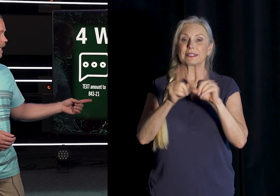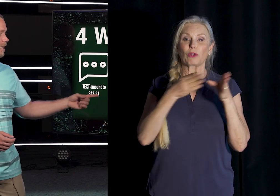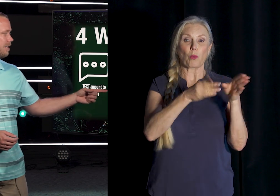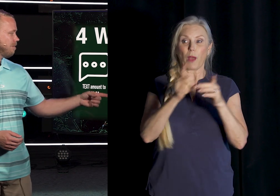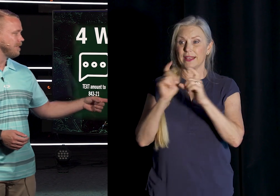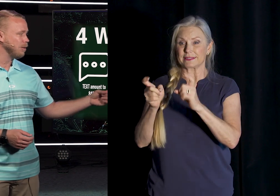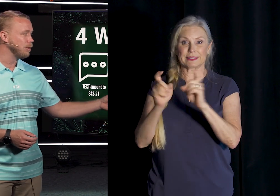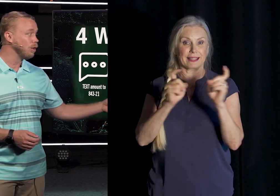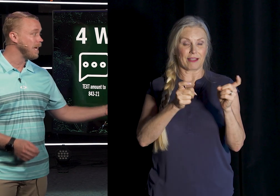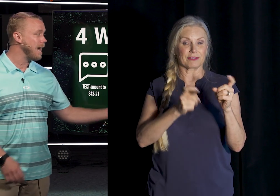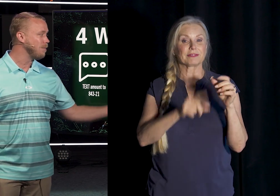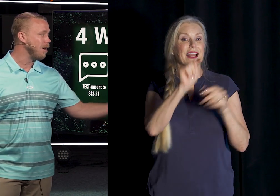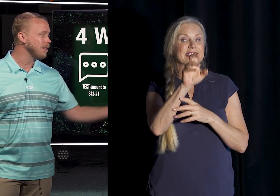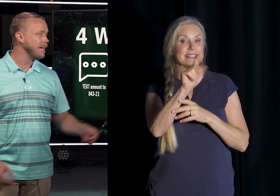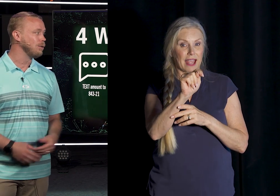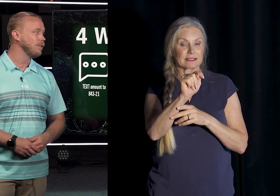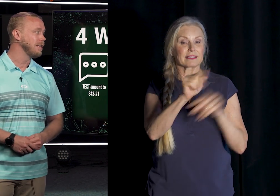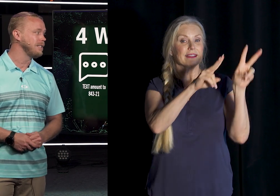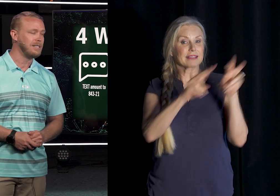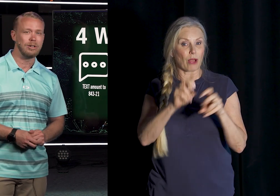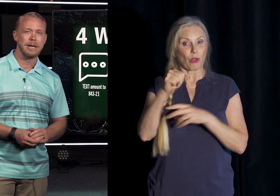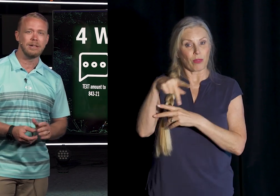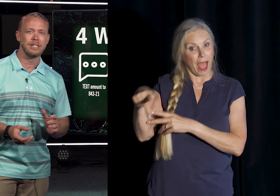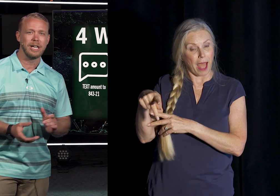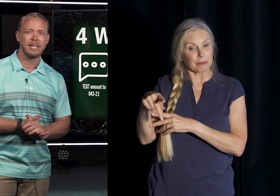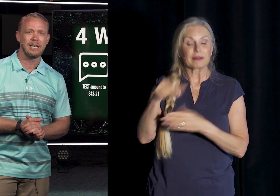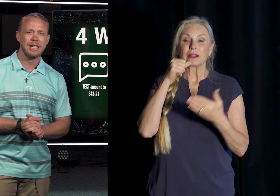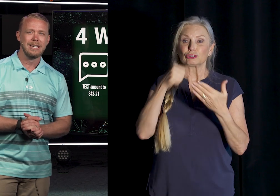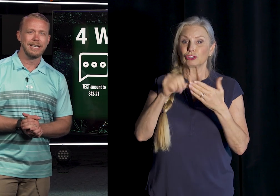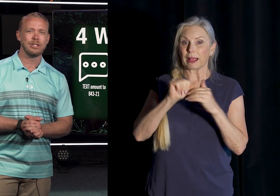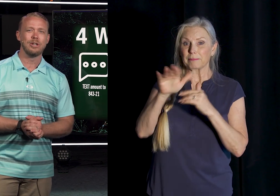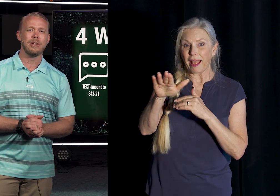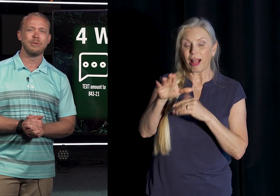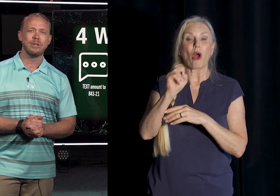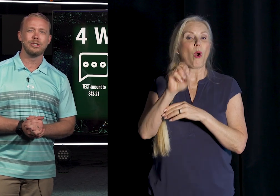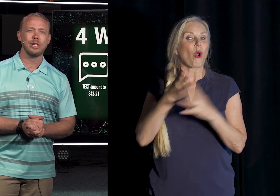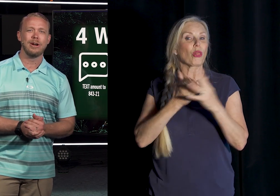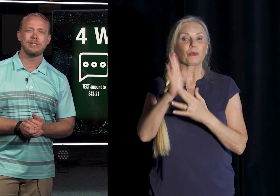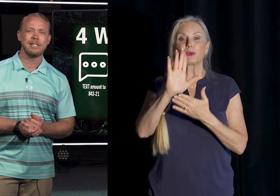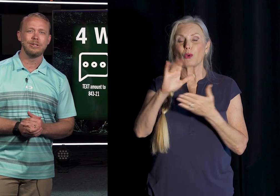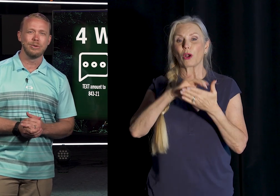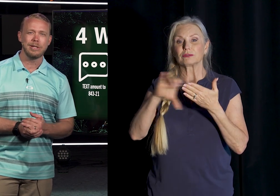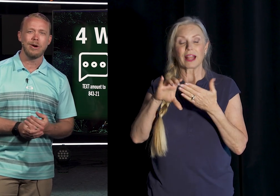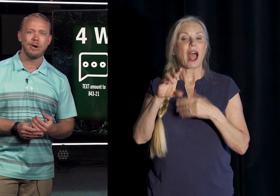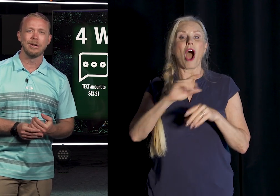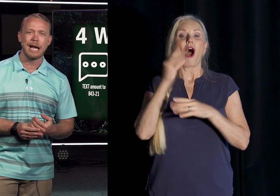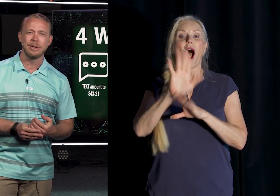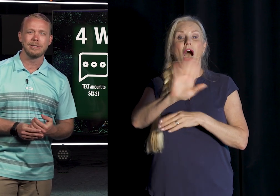text, download the Grove's app online at thegrove.cc or mail a check-in. And just know that through your generosity, you really are allowing us